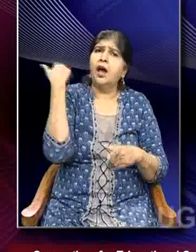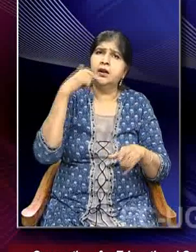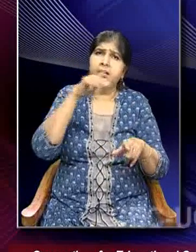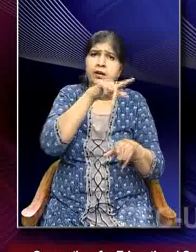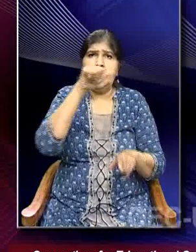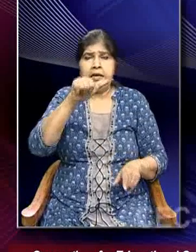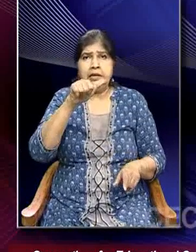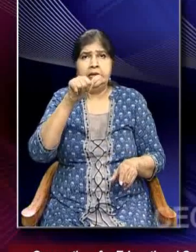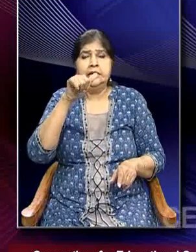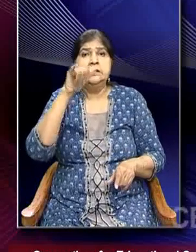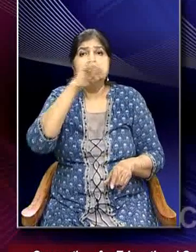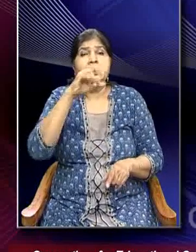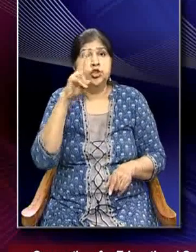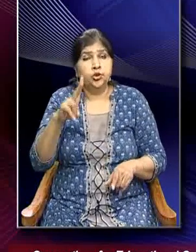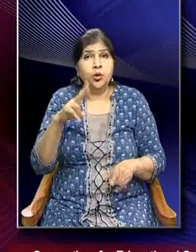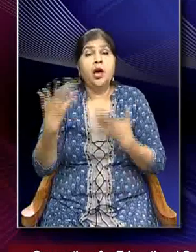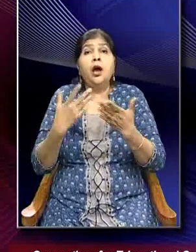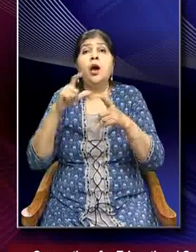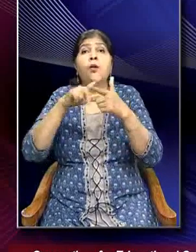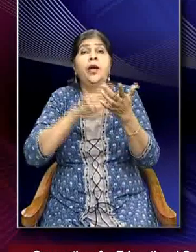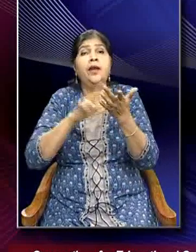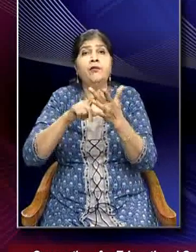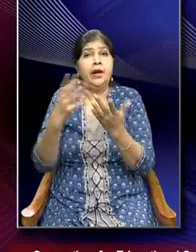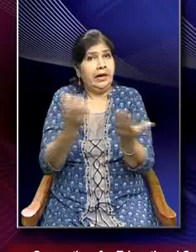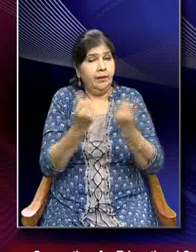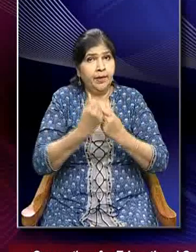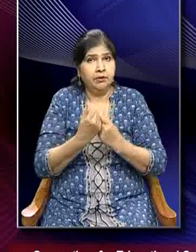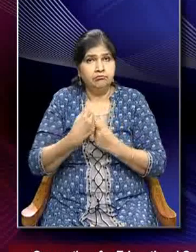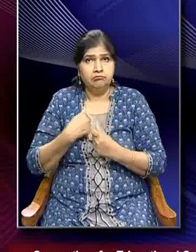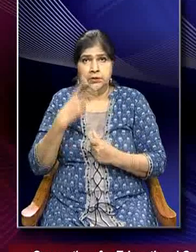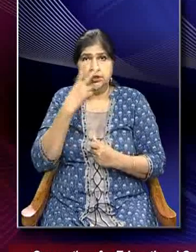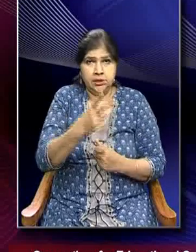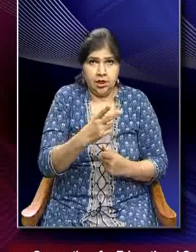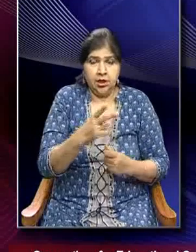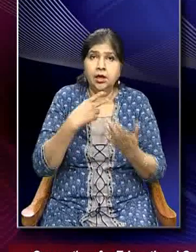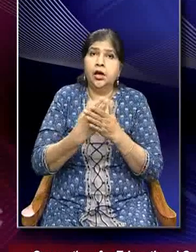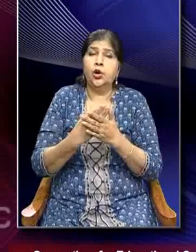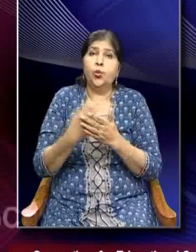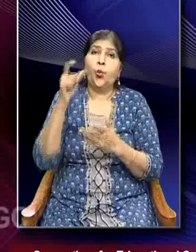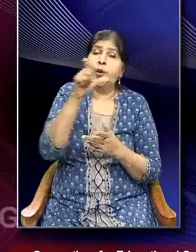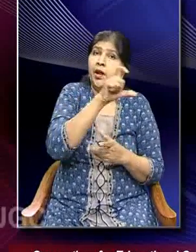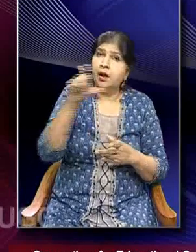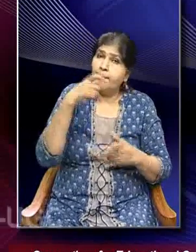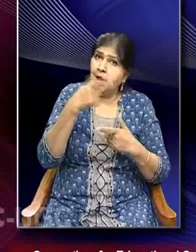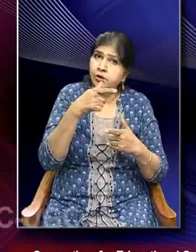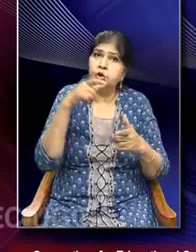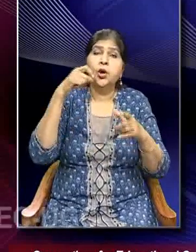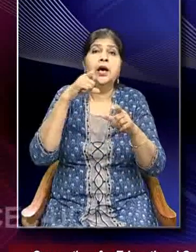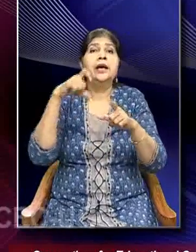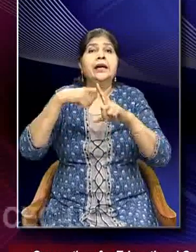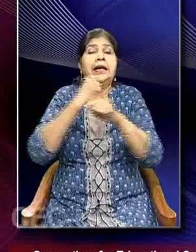that how environment demands concerns. Quoting the remarks of racial Carson's,